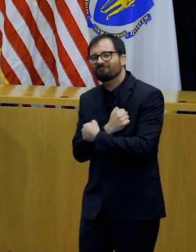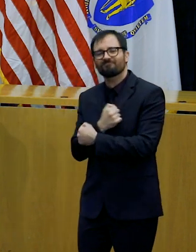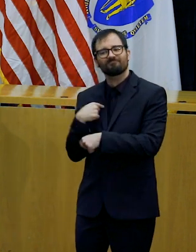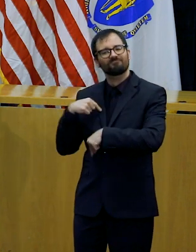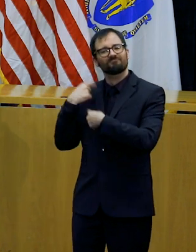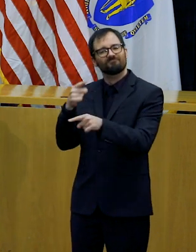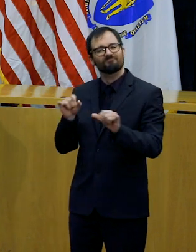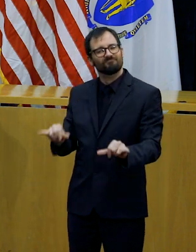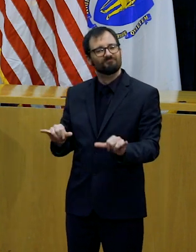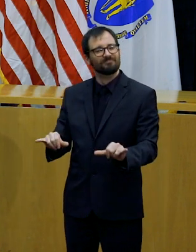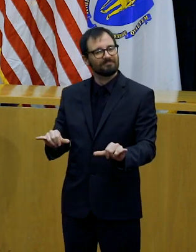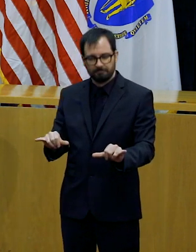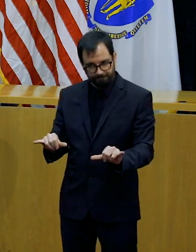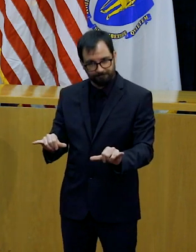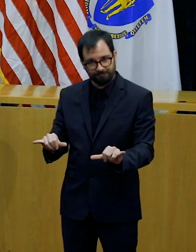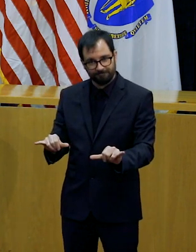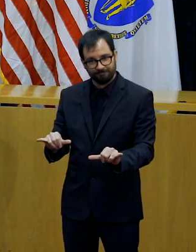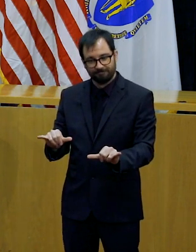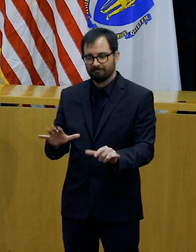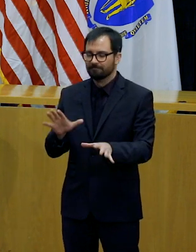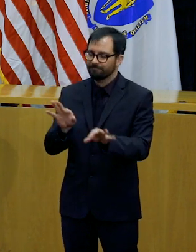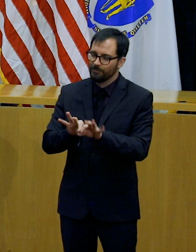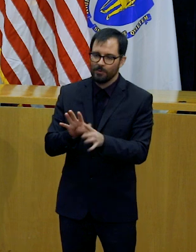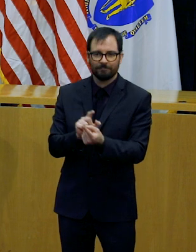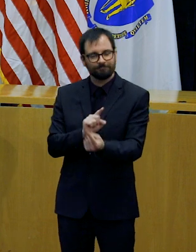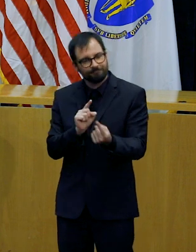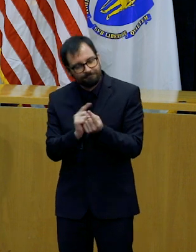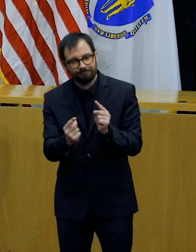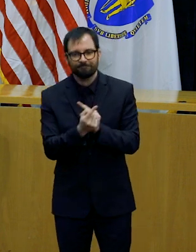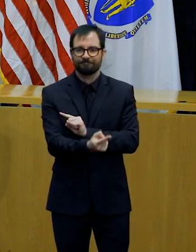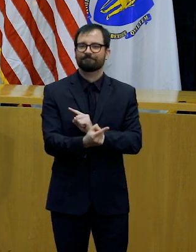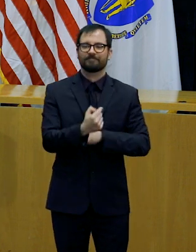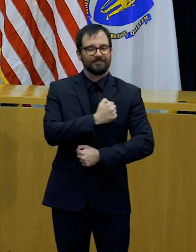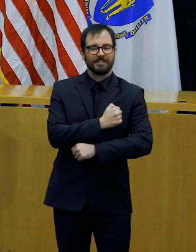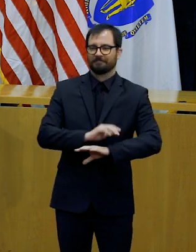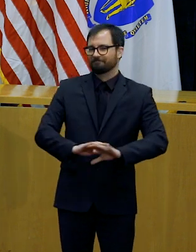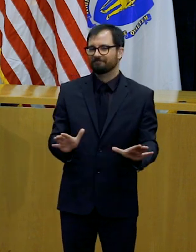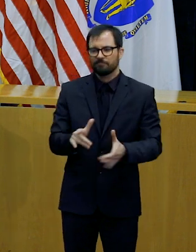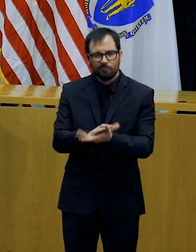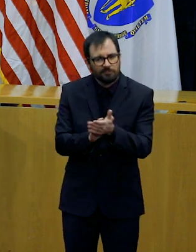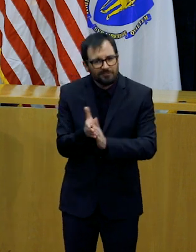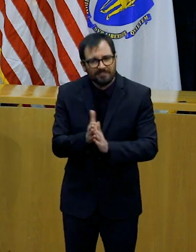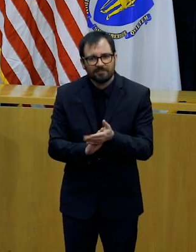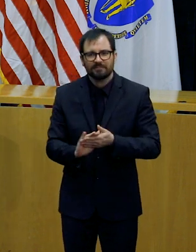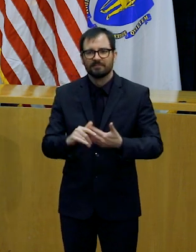them and their family members and friends safe and doing all that they can to stop the spread.